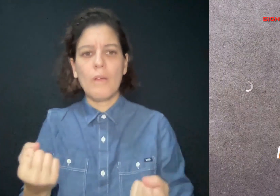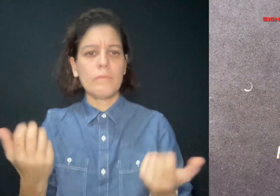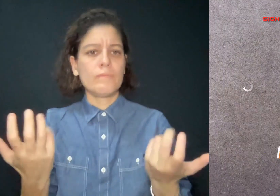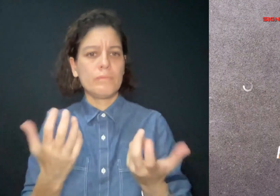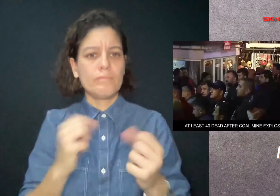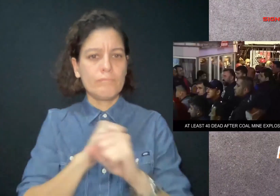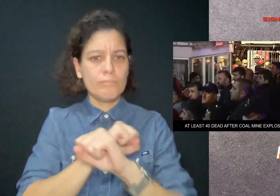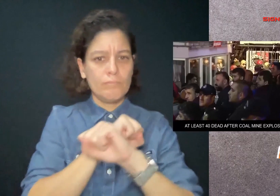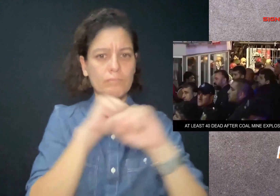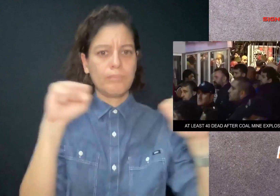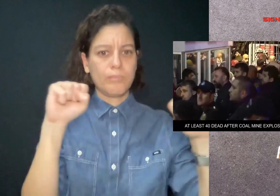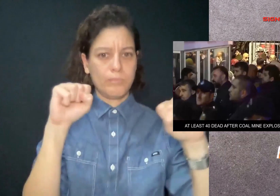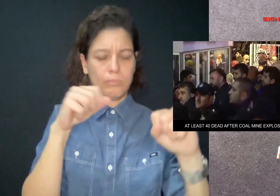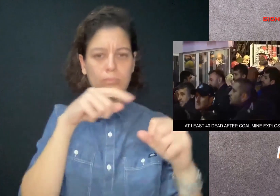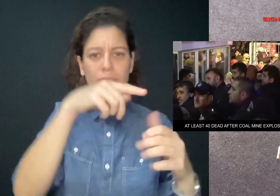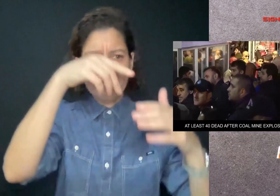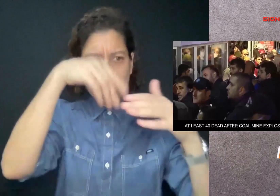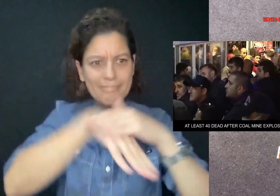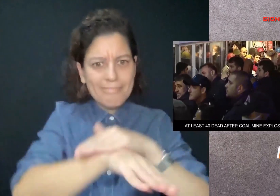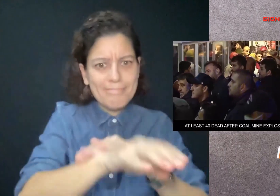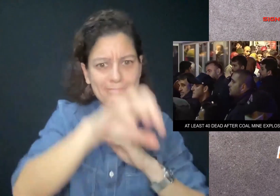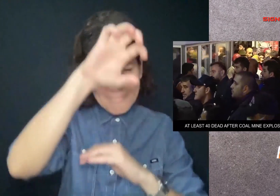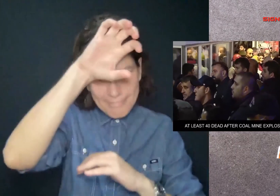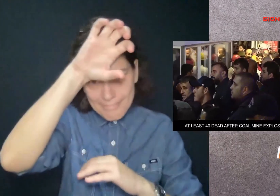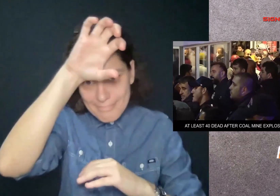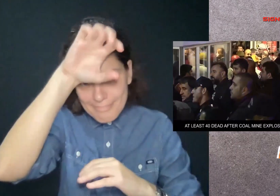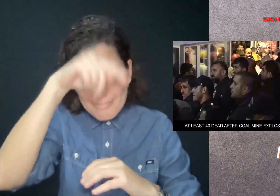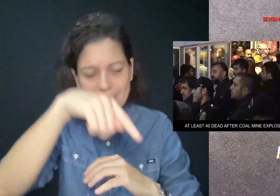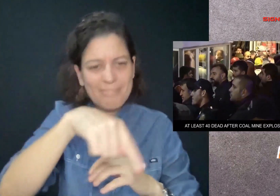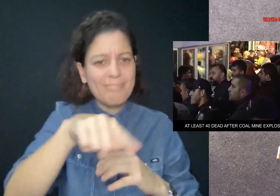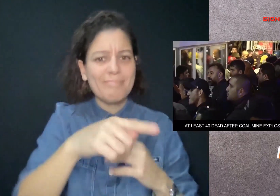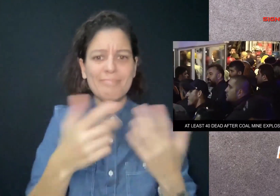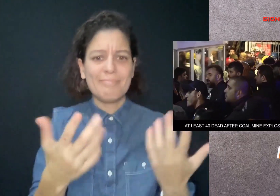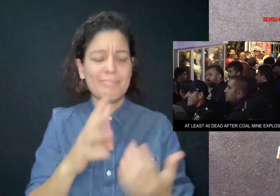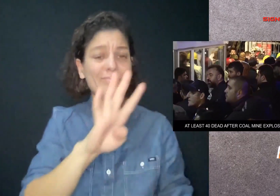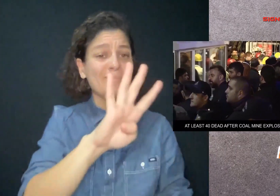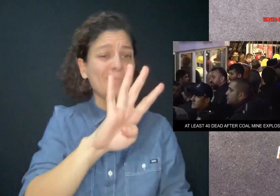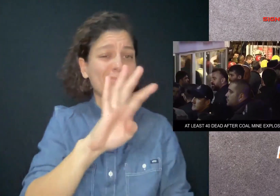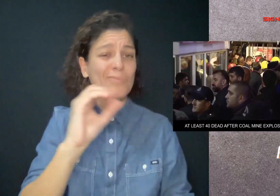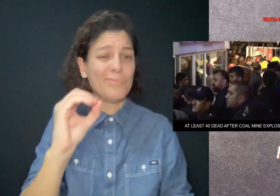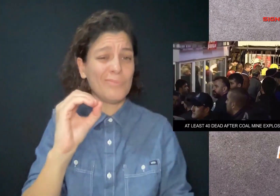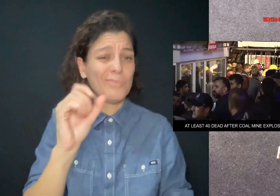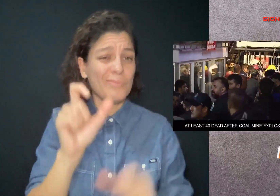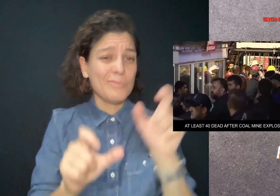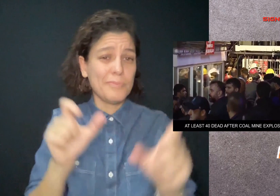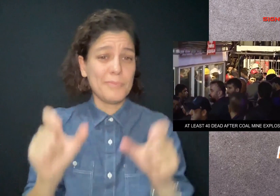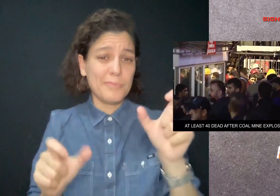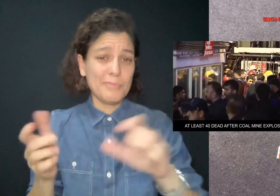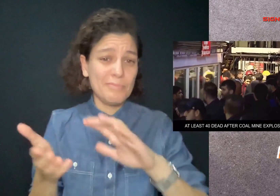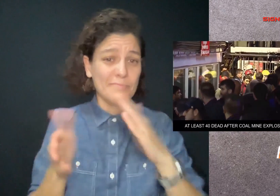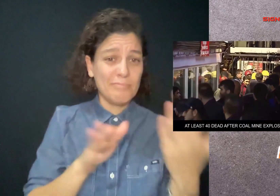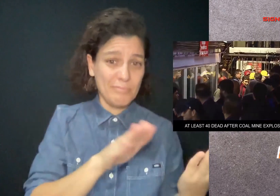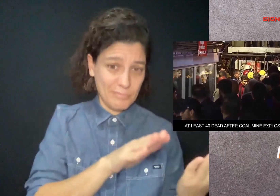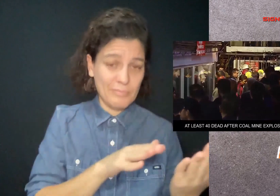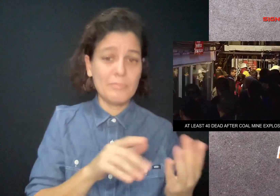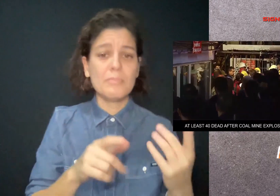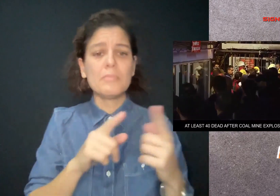In northern Turkey an explosion inside a coal mine killed at least 40 people and wounded several others.